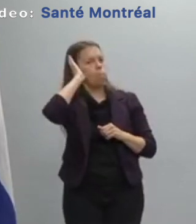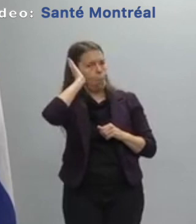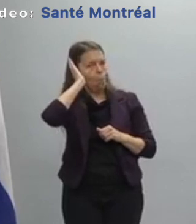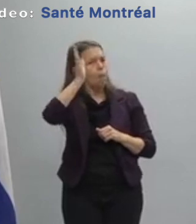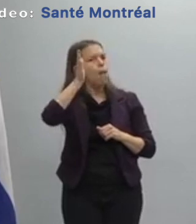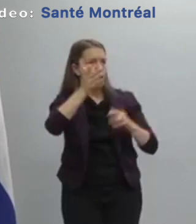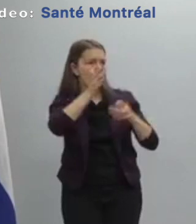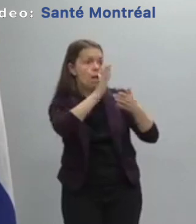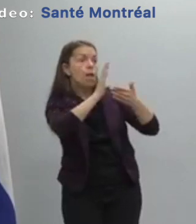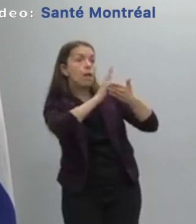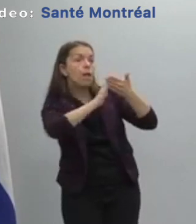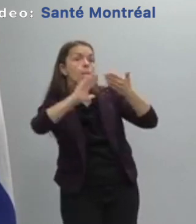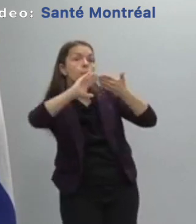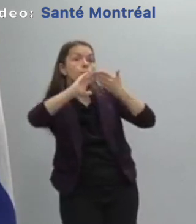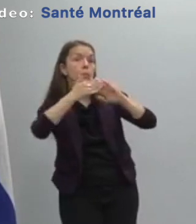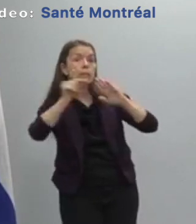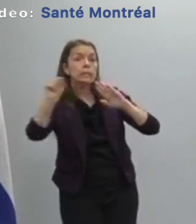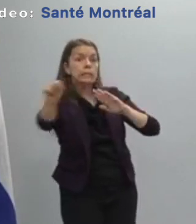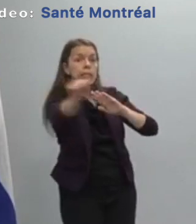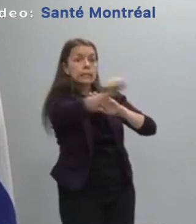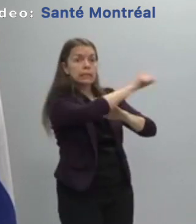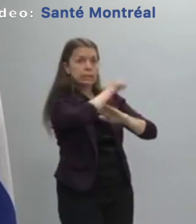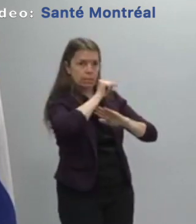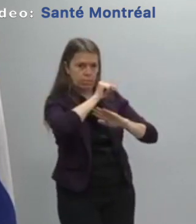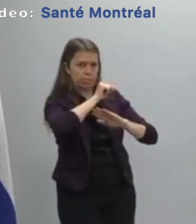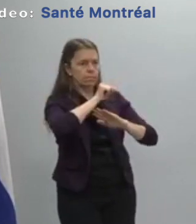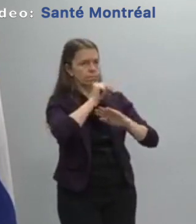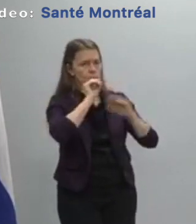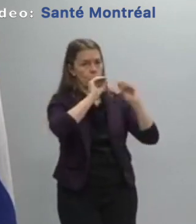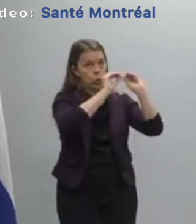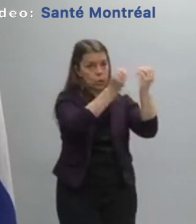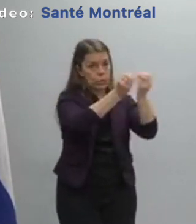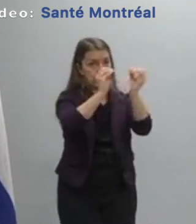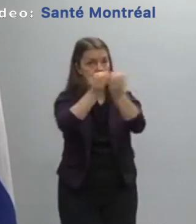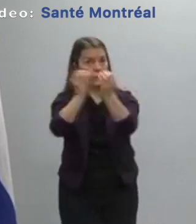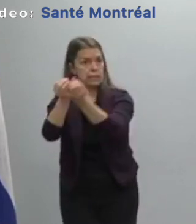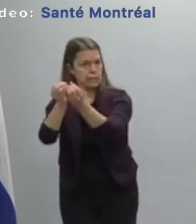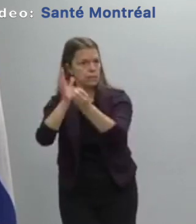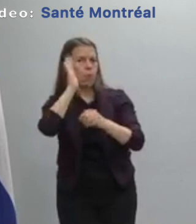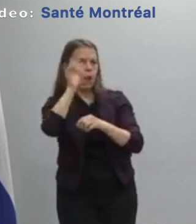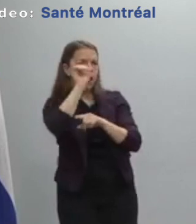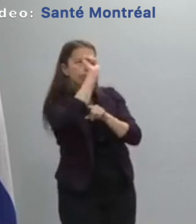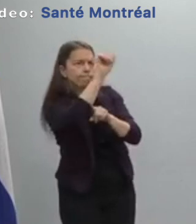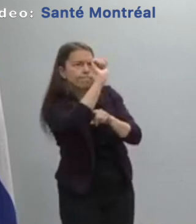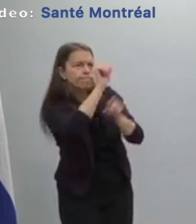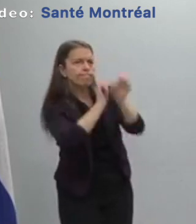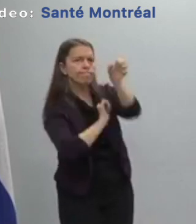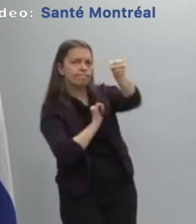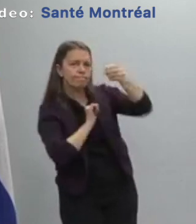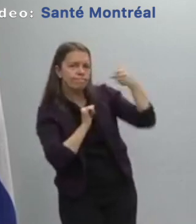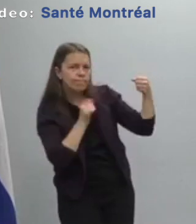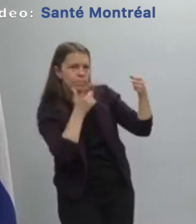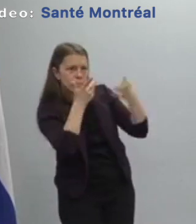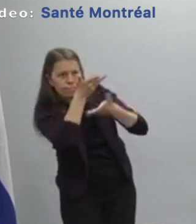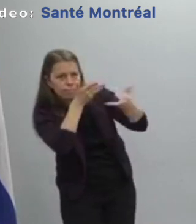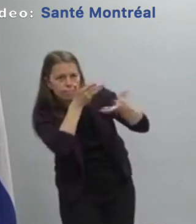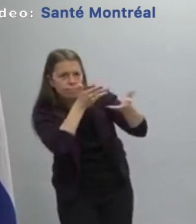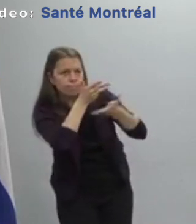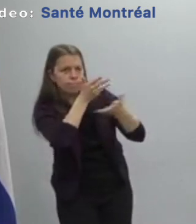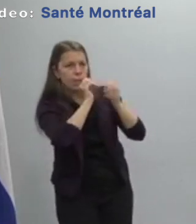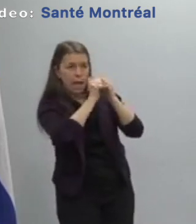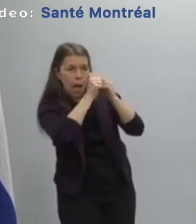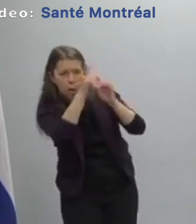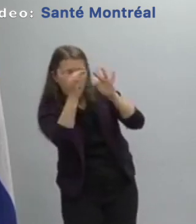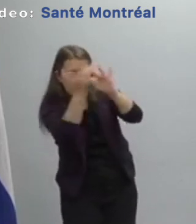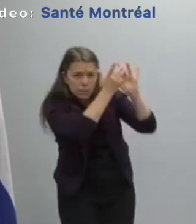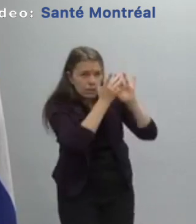community organizations to reach those population but also to help population that have difficulty in